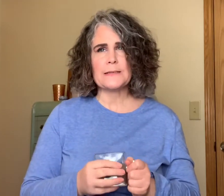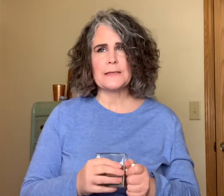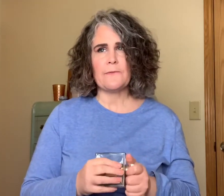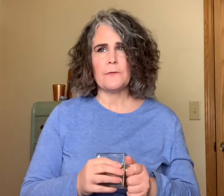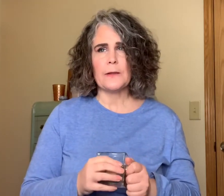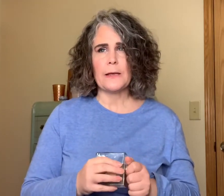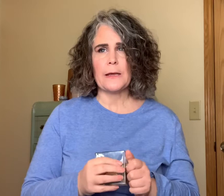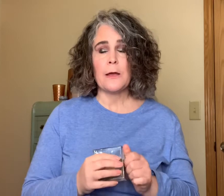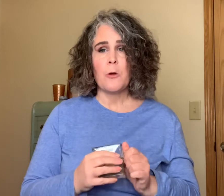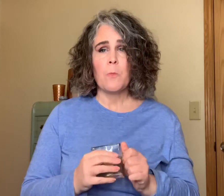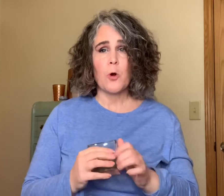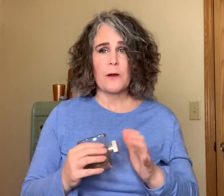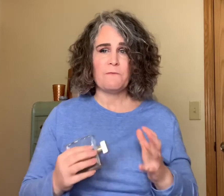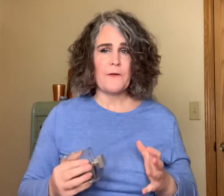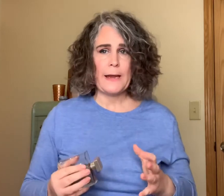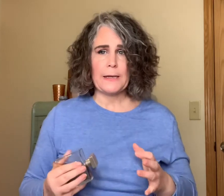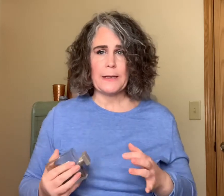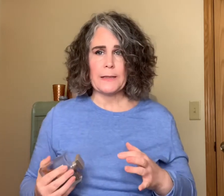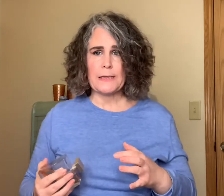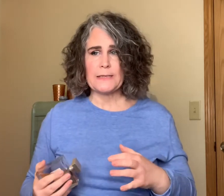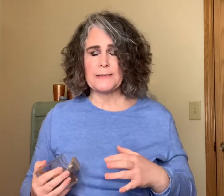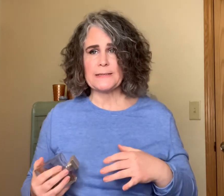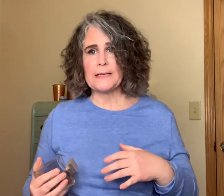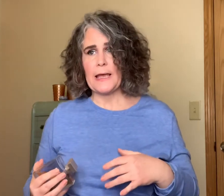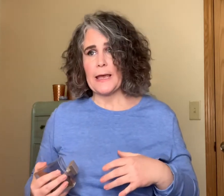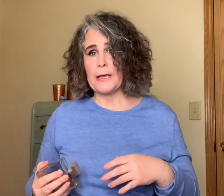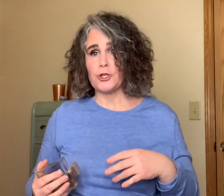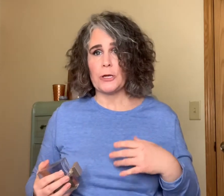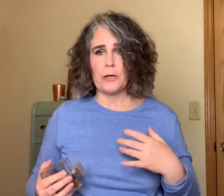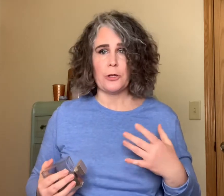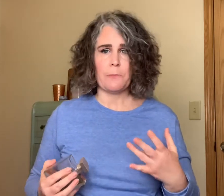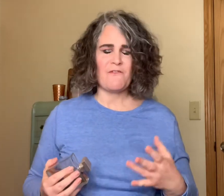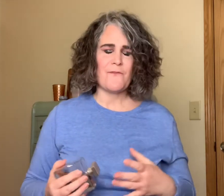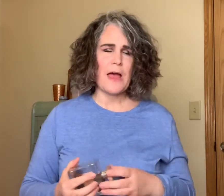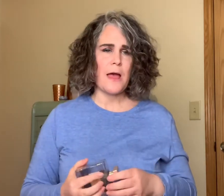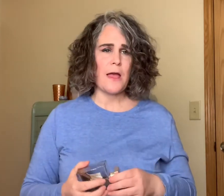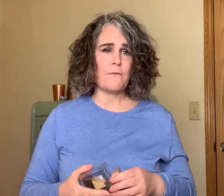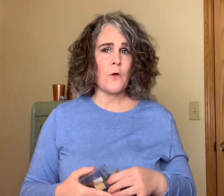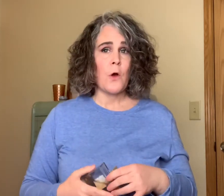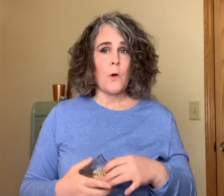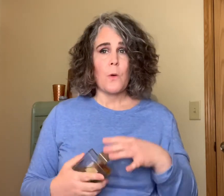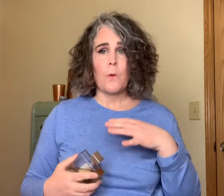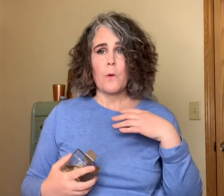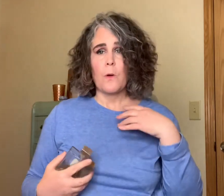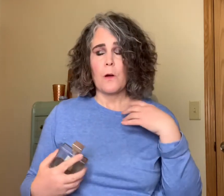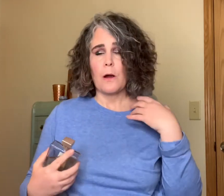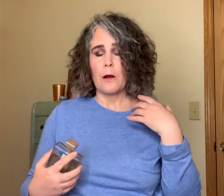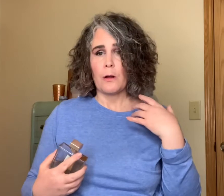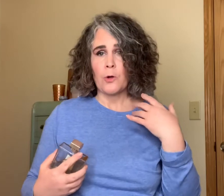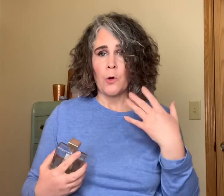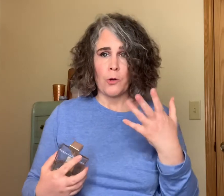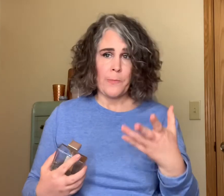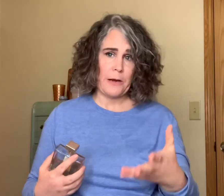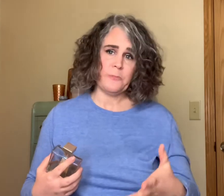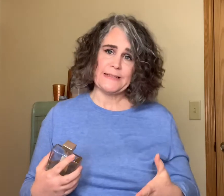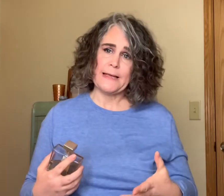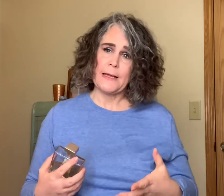definitely more inviting than say Chanel number five or Coco Mademoiselle